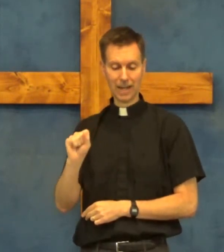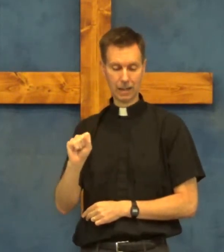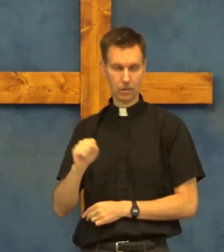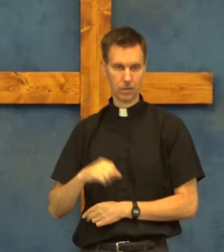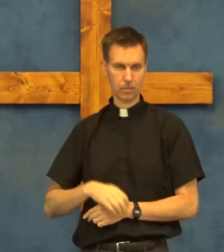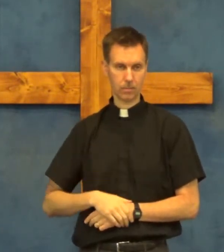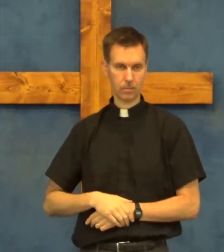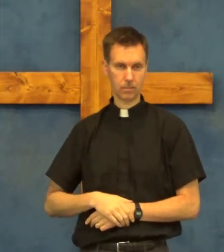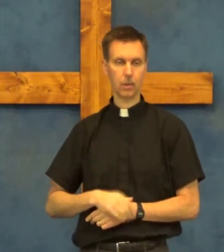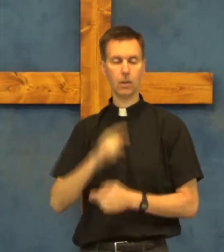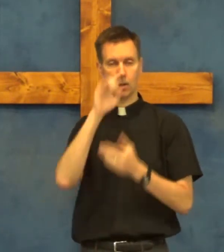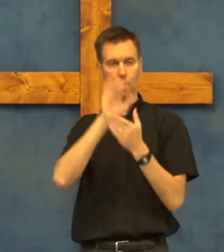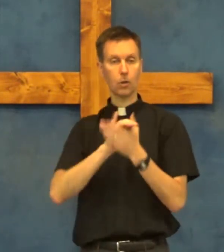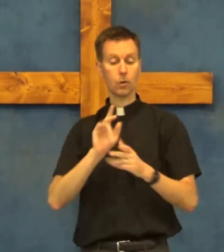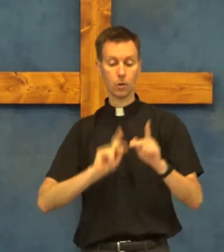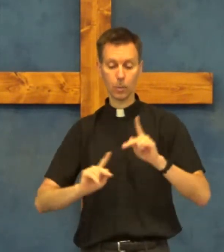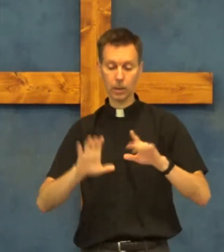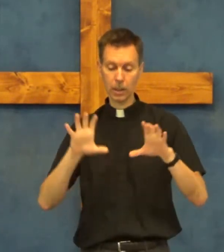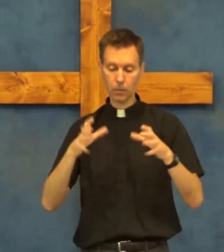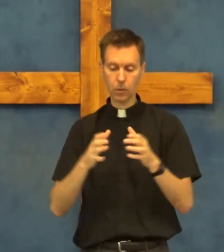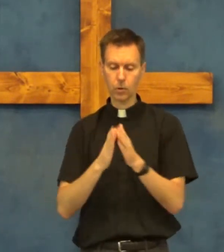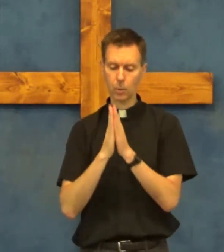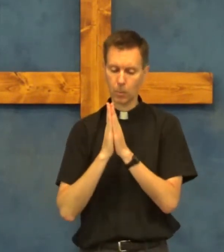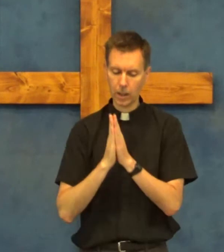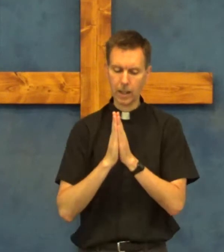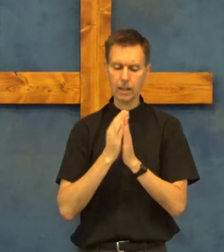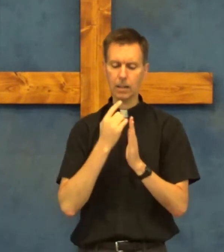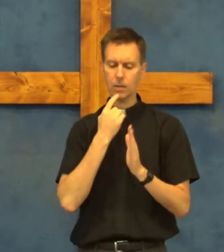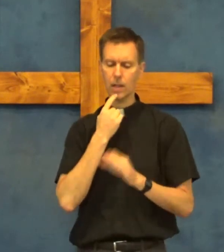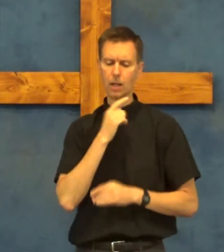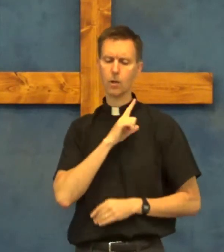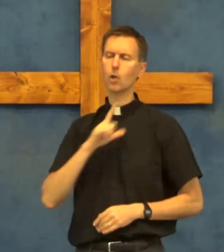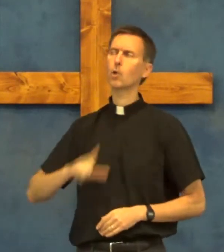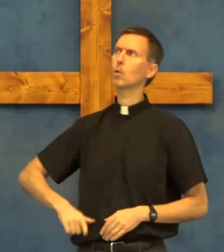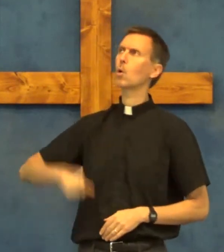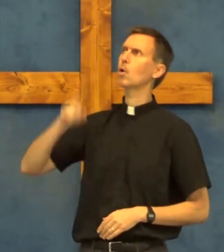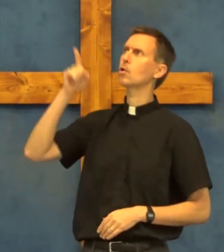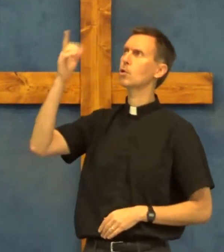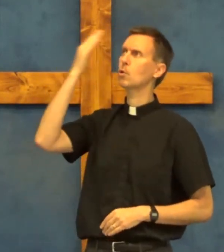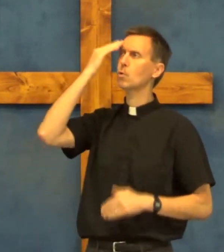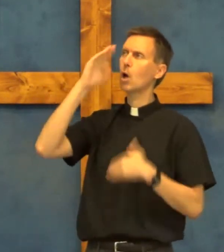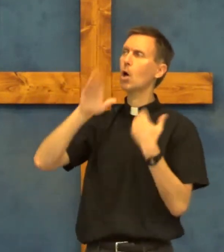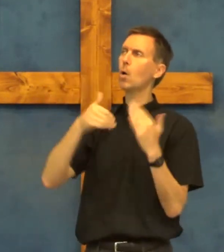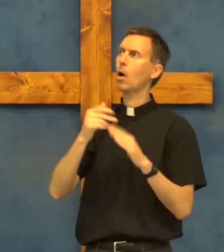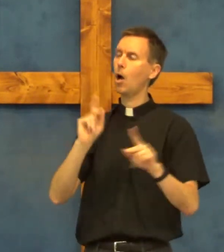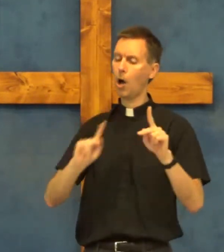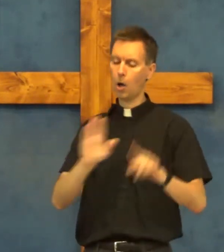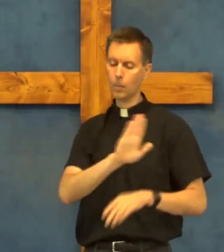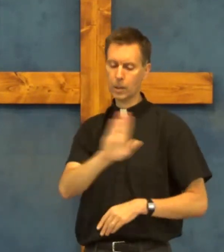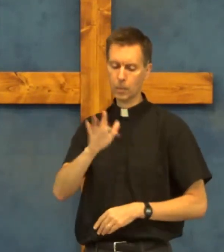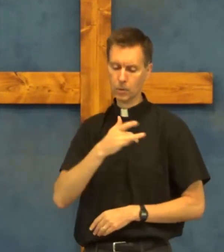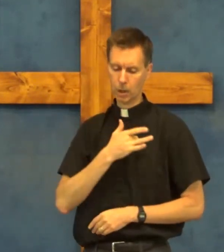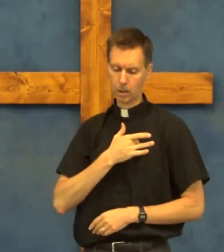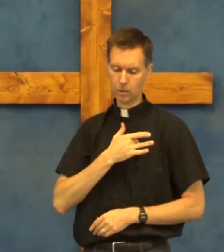matthias so the believers prayed and said lord you know all people's hearts